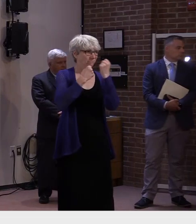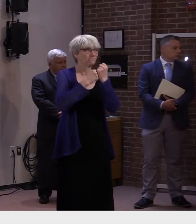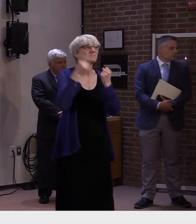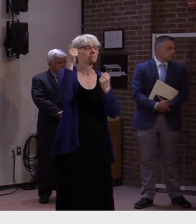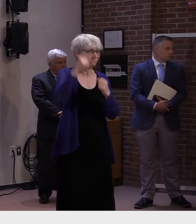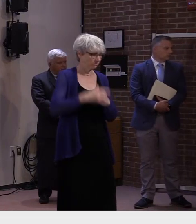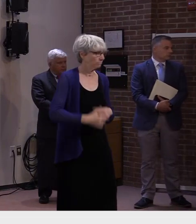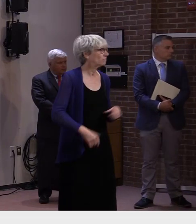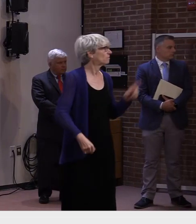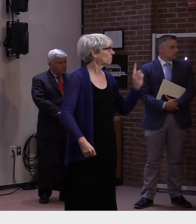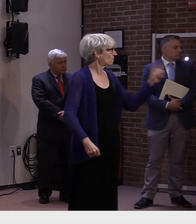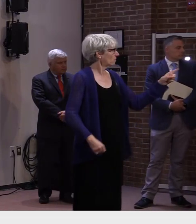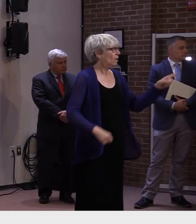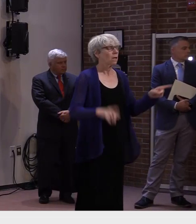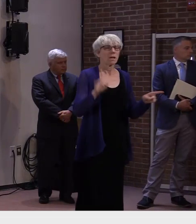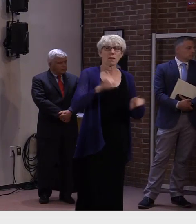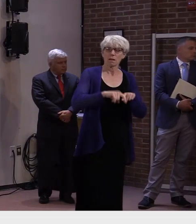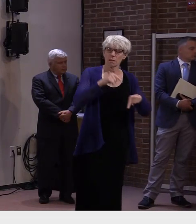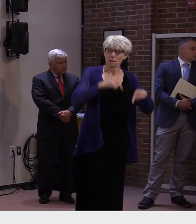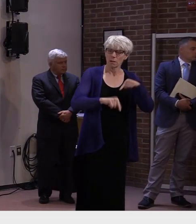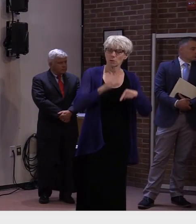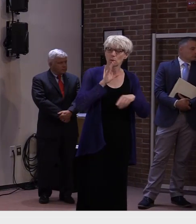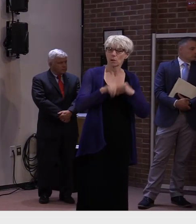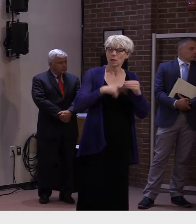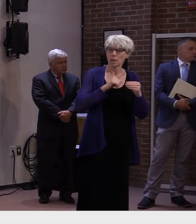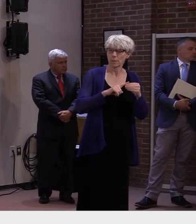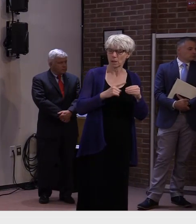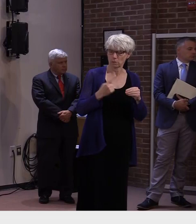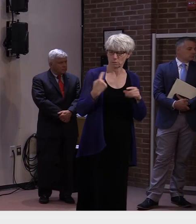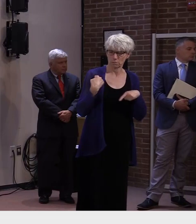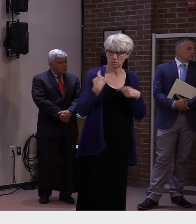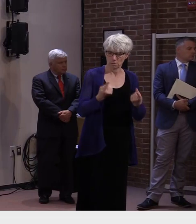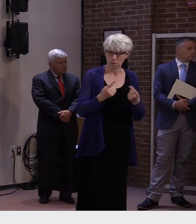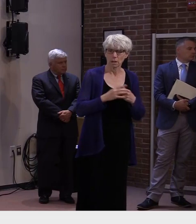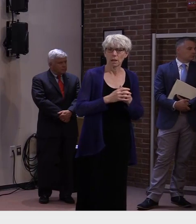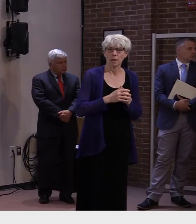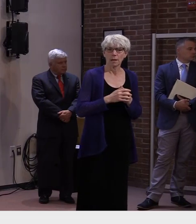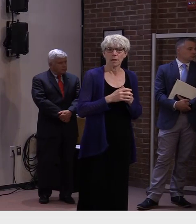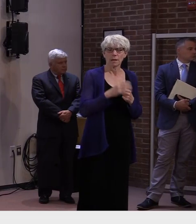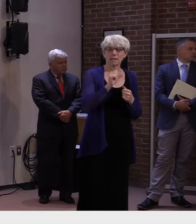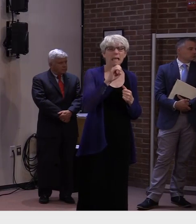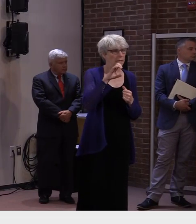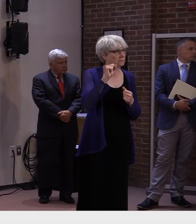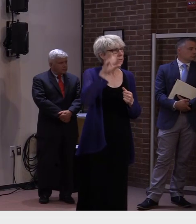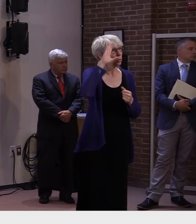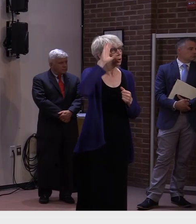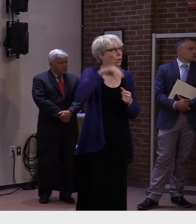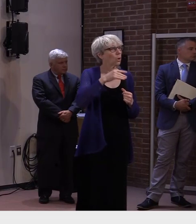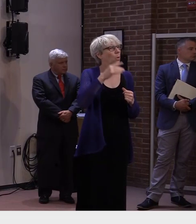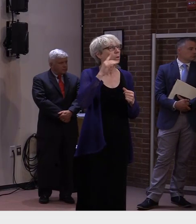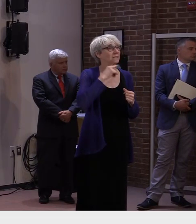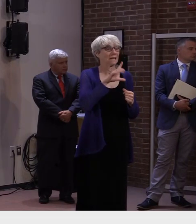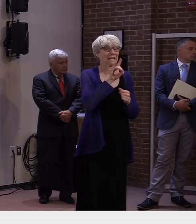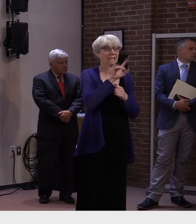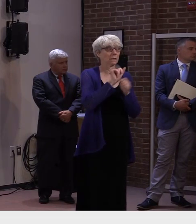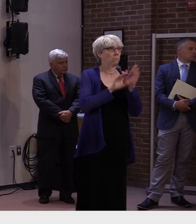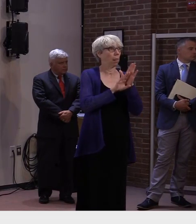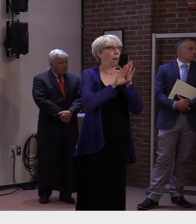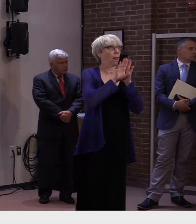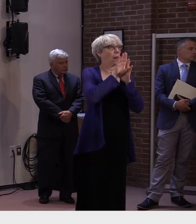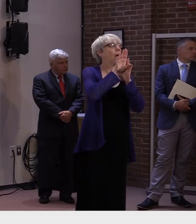about getting back to cases just for a second, about, you know, in the next couple of weeks those are slated to come down. But we're hearing more and more about the Lambda